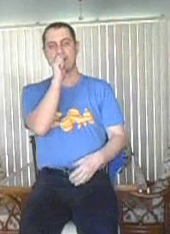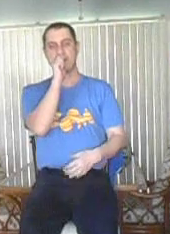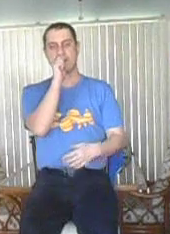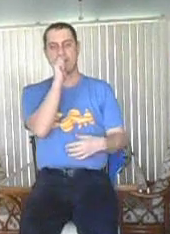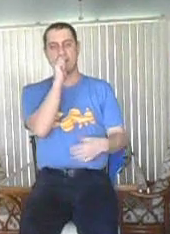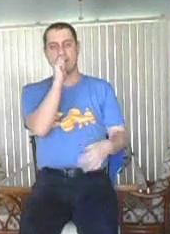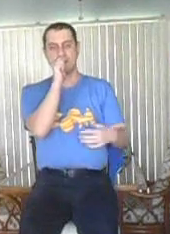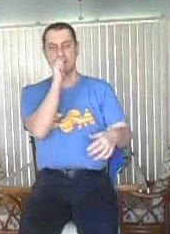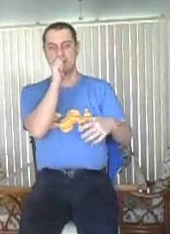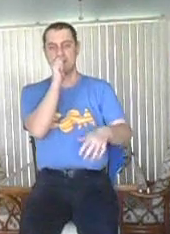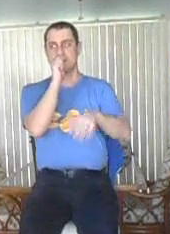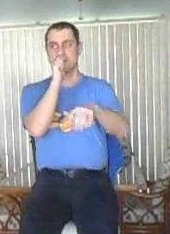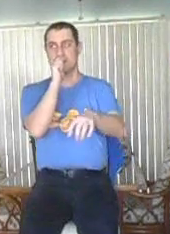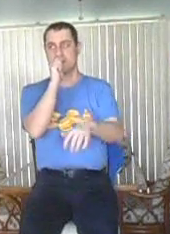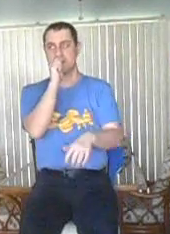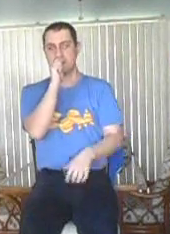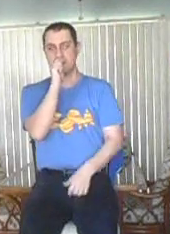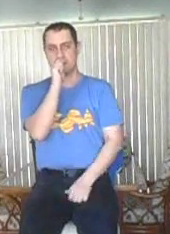She toxic, toxic